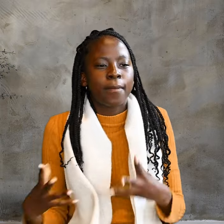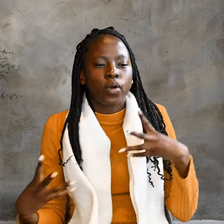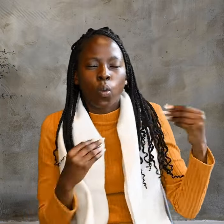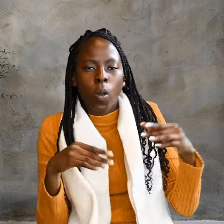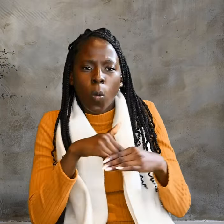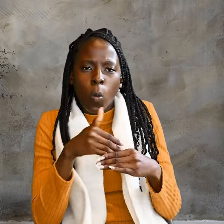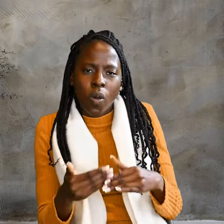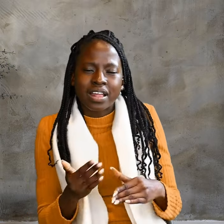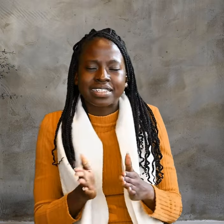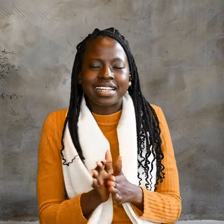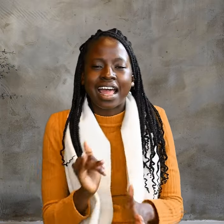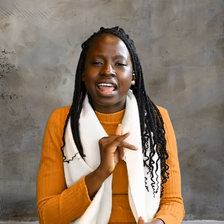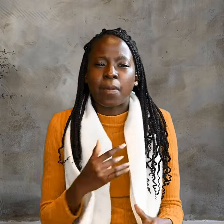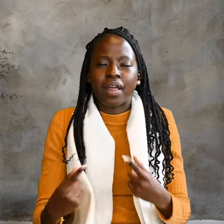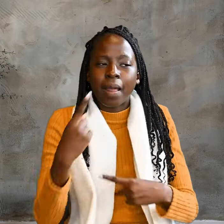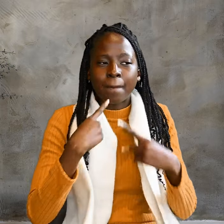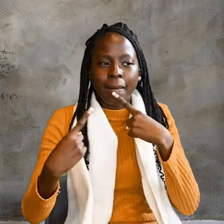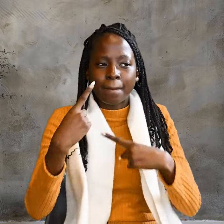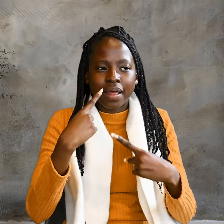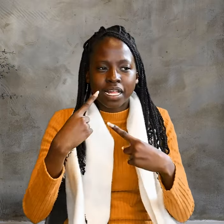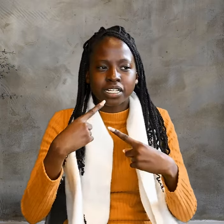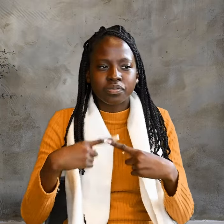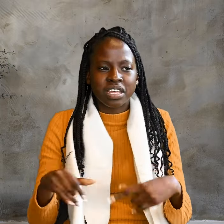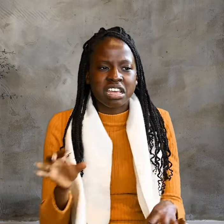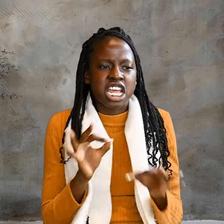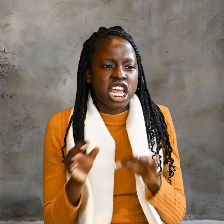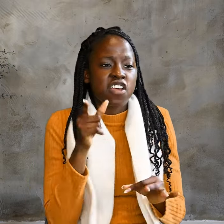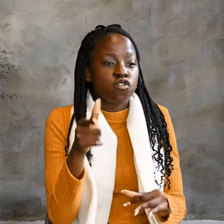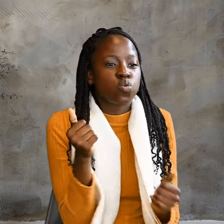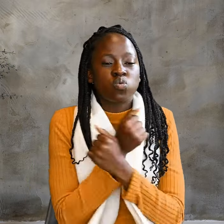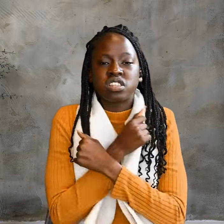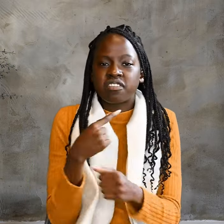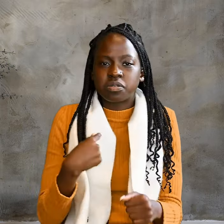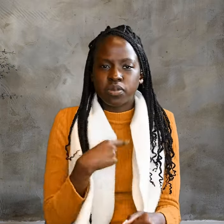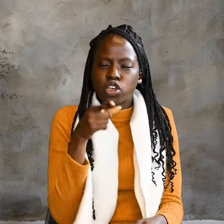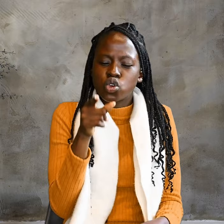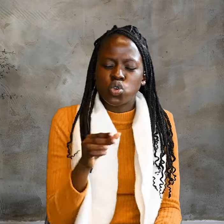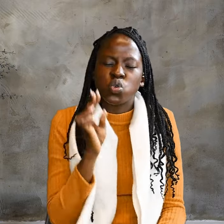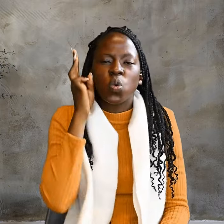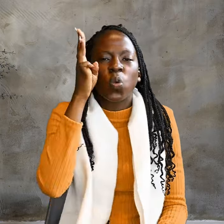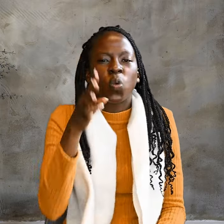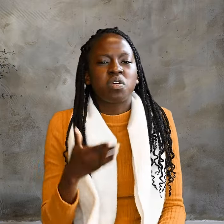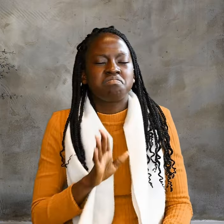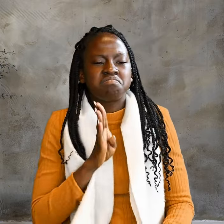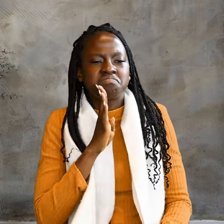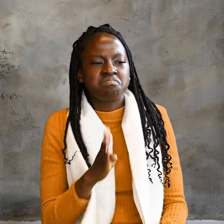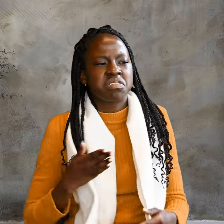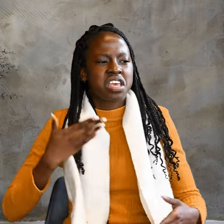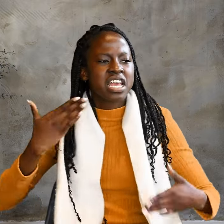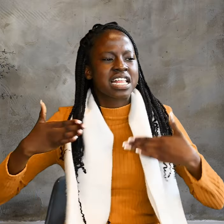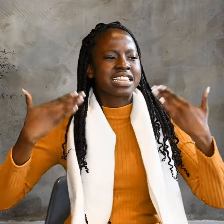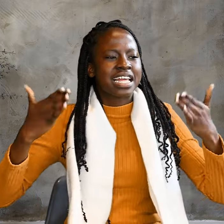back to you. If you loved me, you would be glad that I am going to the Father.